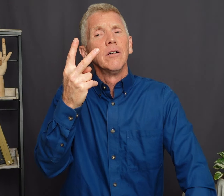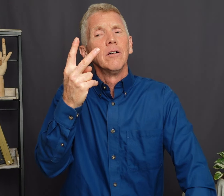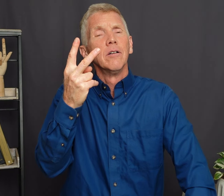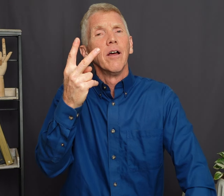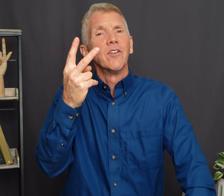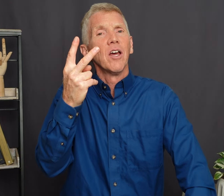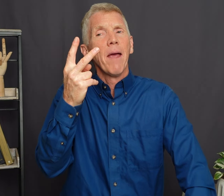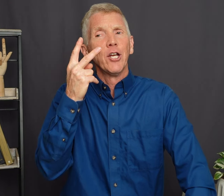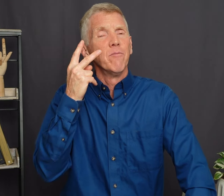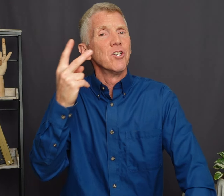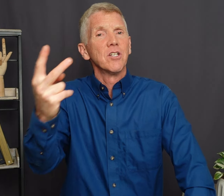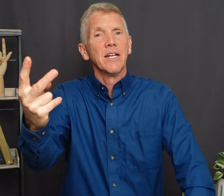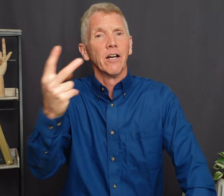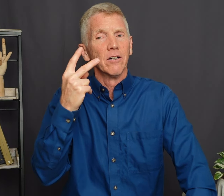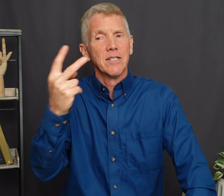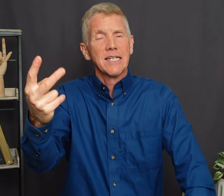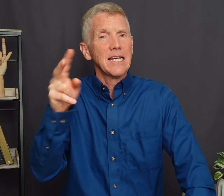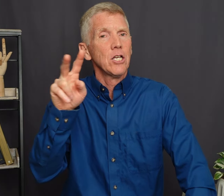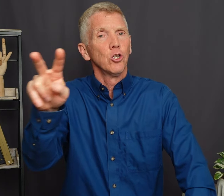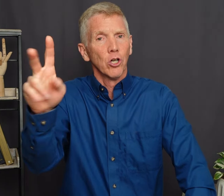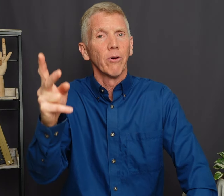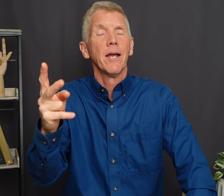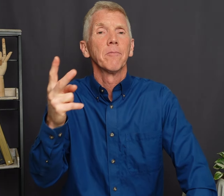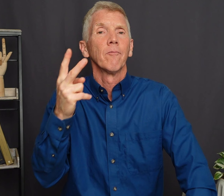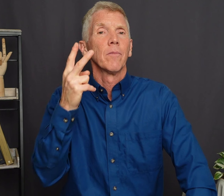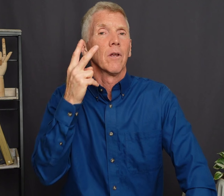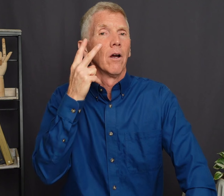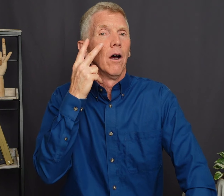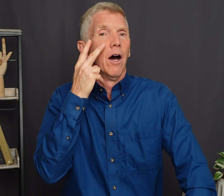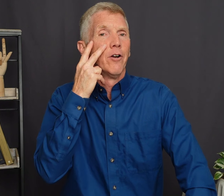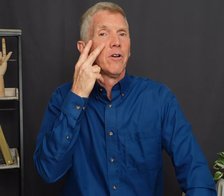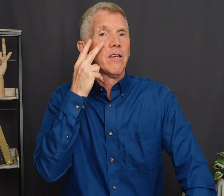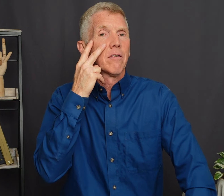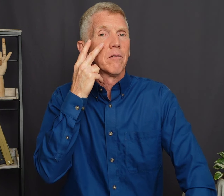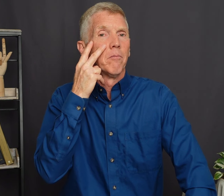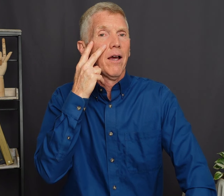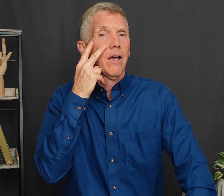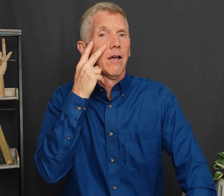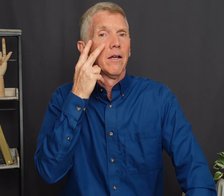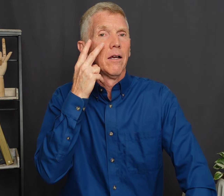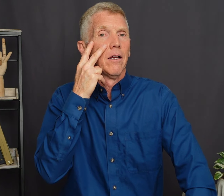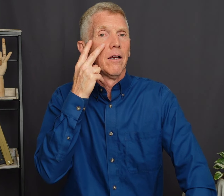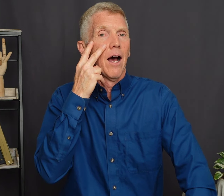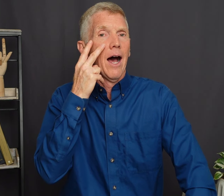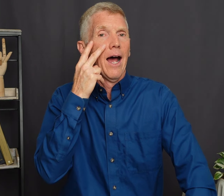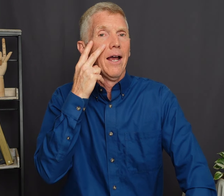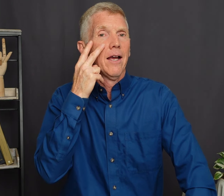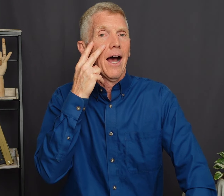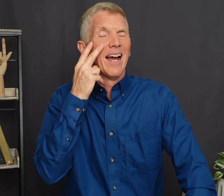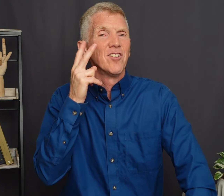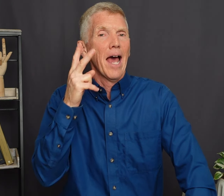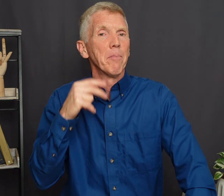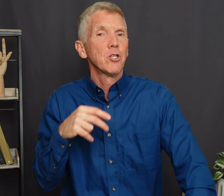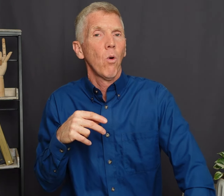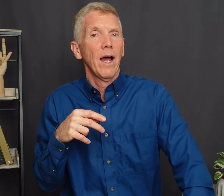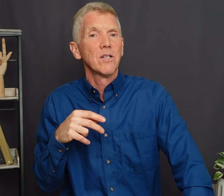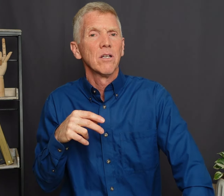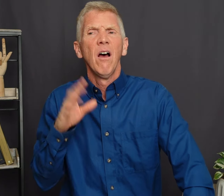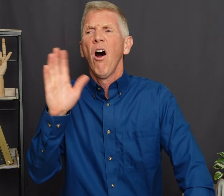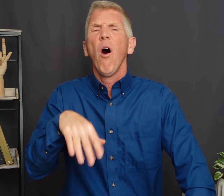That same hand You've been seeing here See Look Right Underneath My Eye I tap it twice Oh